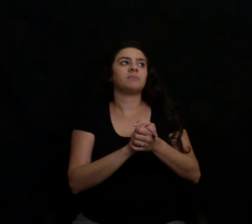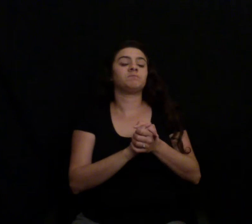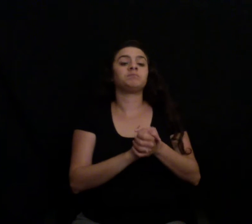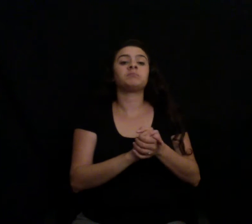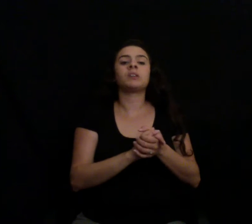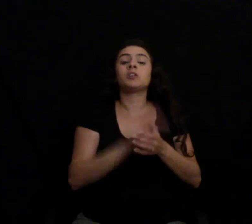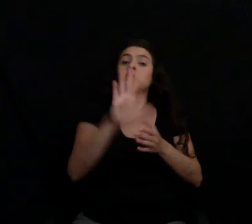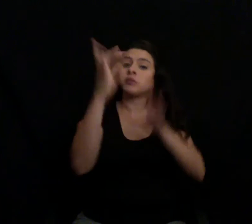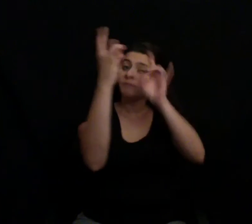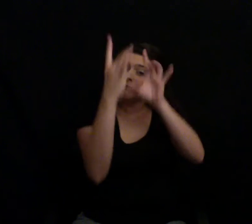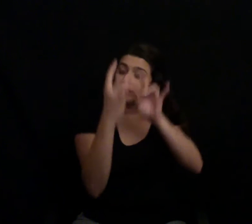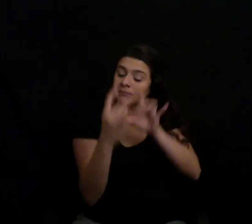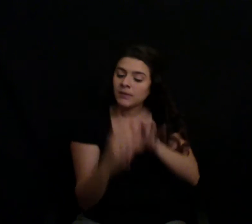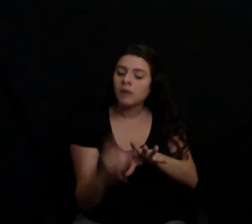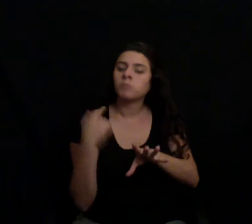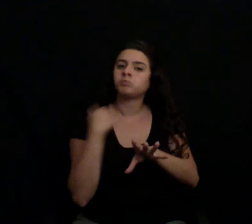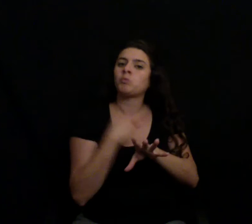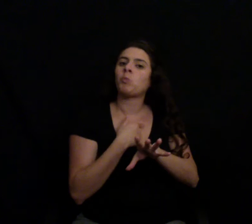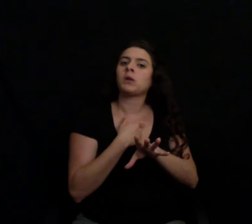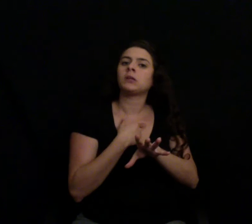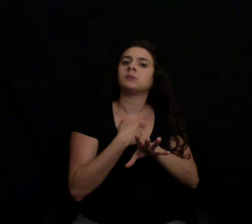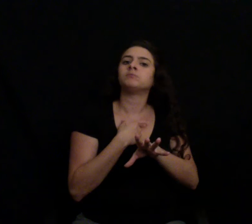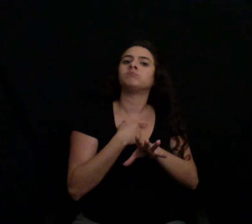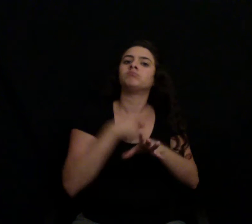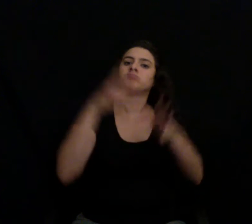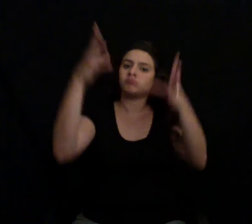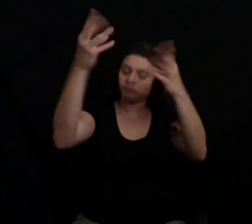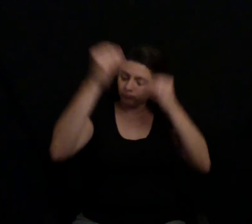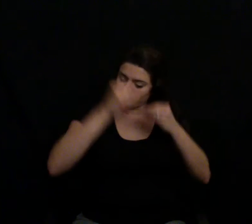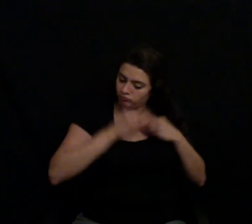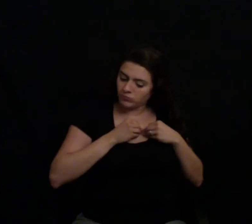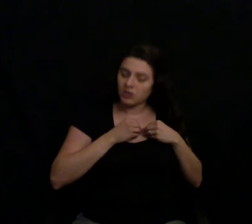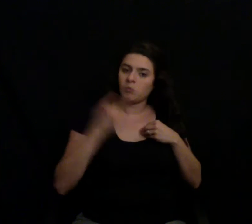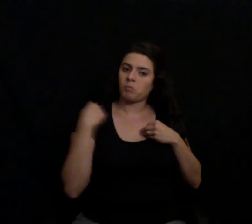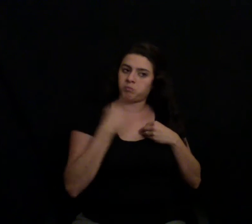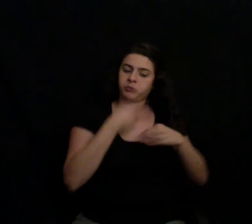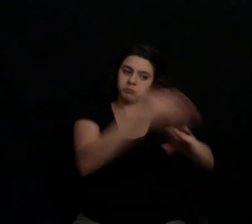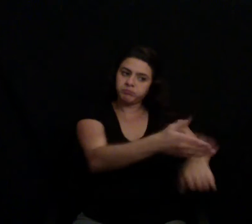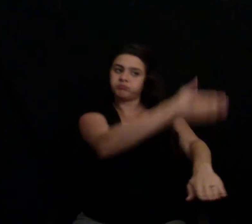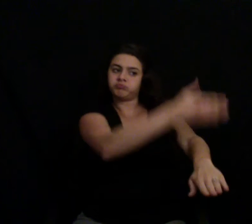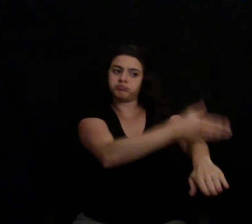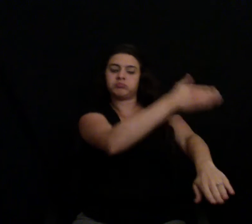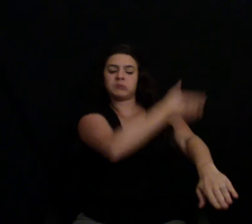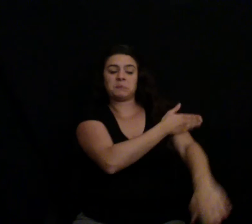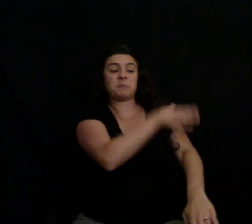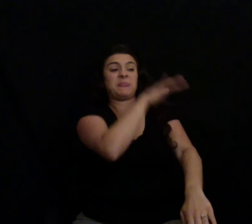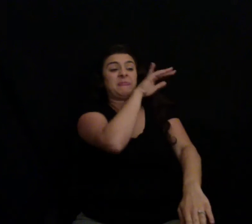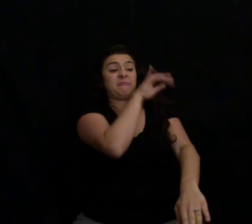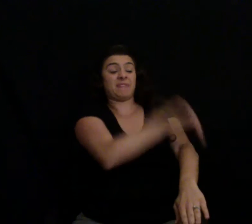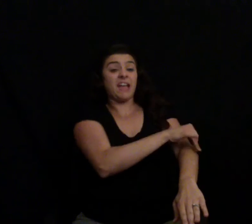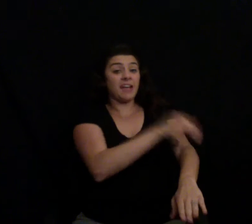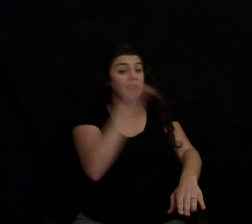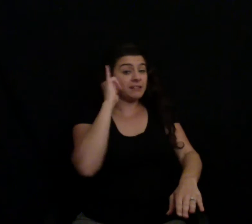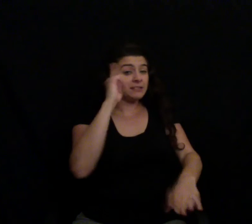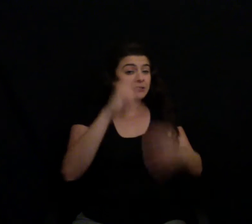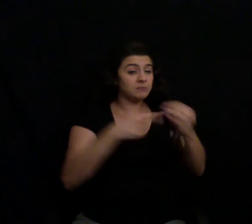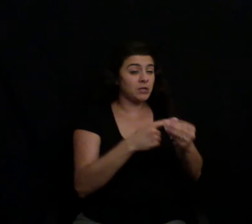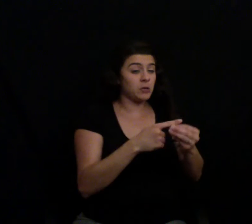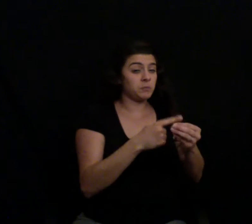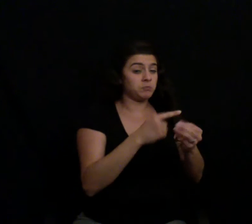every week, and believe me, we're paying attention to all that feedback and we keep improving, that aspect of this show will never change. So, along